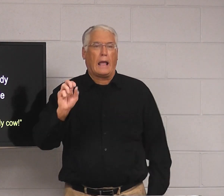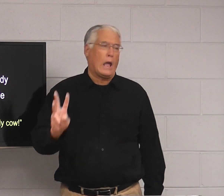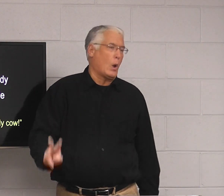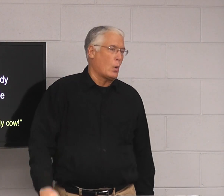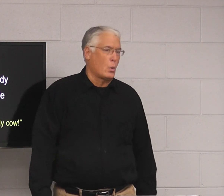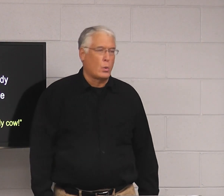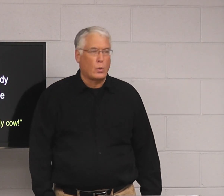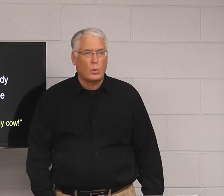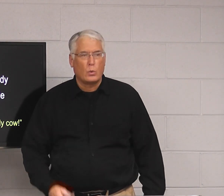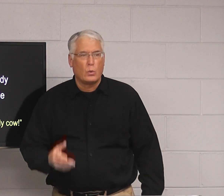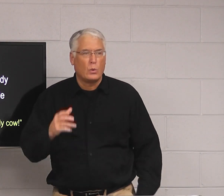Holy cow.